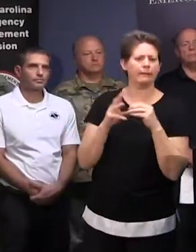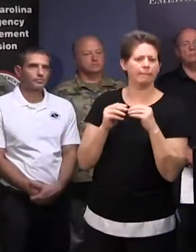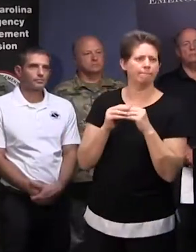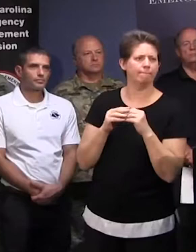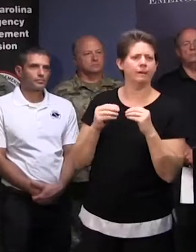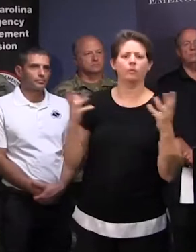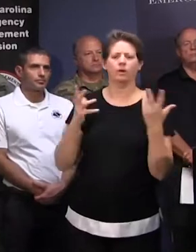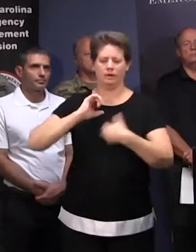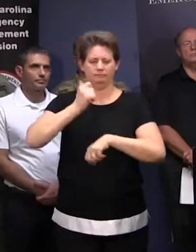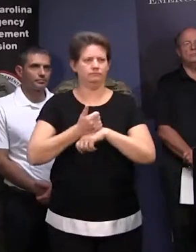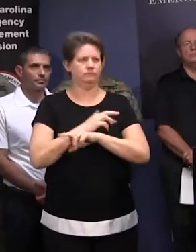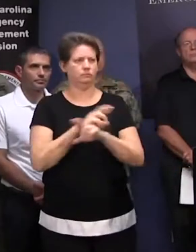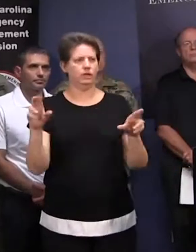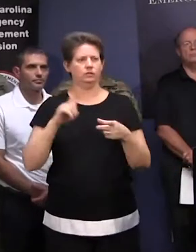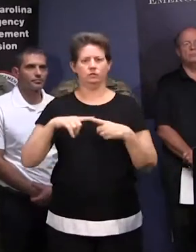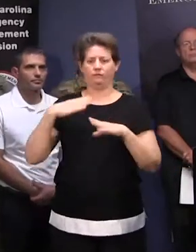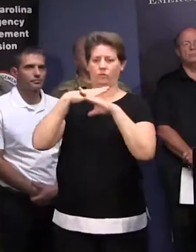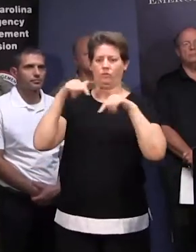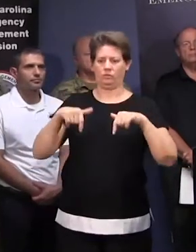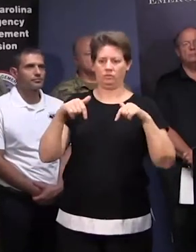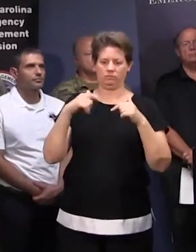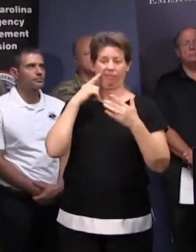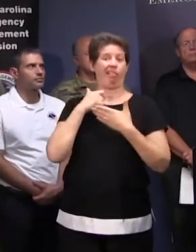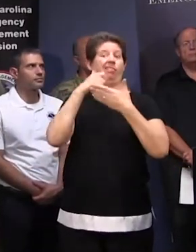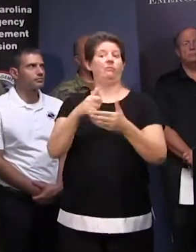assets are in place to mitigate flooding, should it happen there?